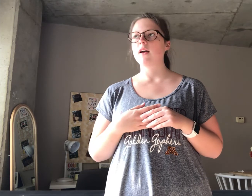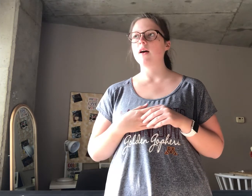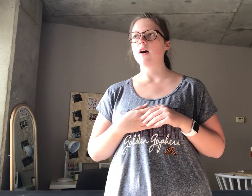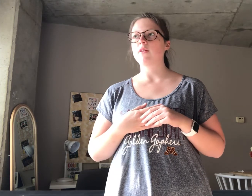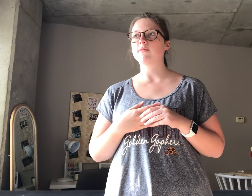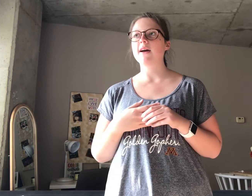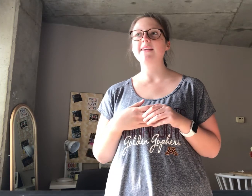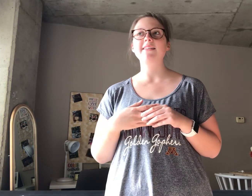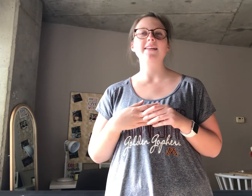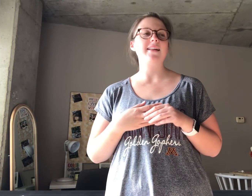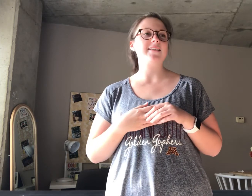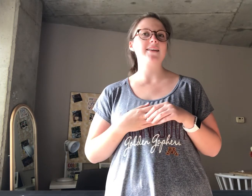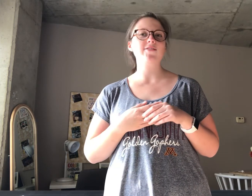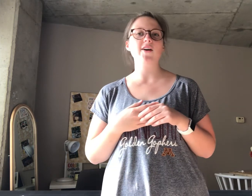All right, let's get started.